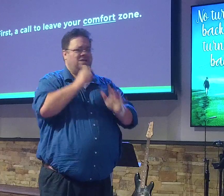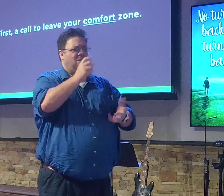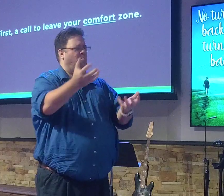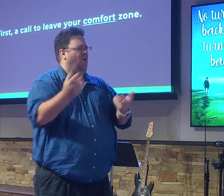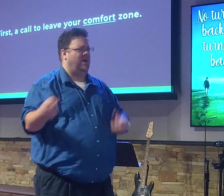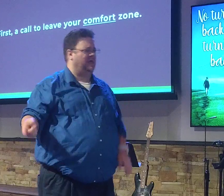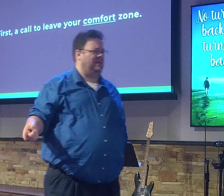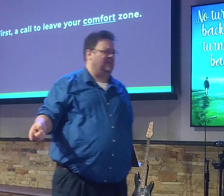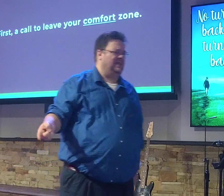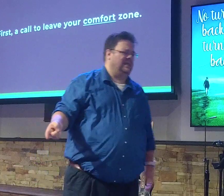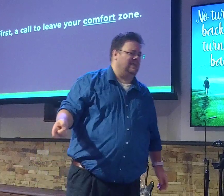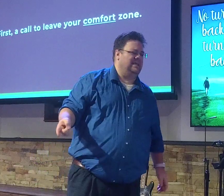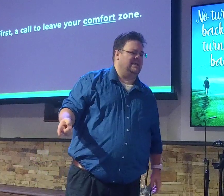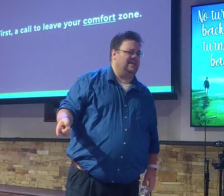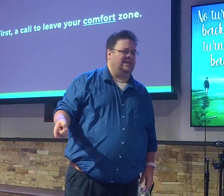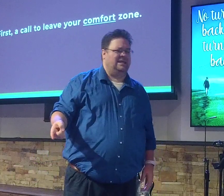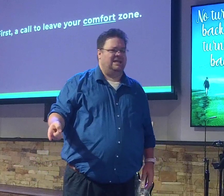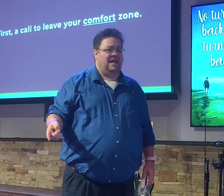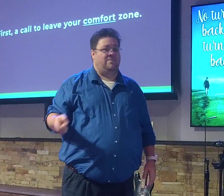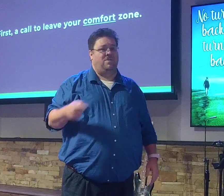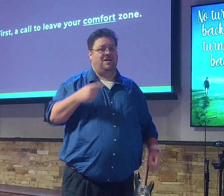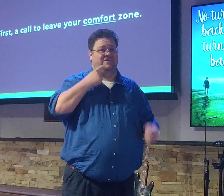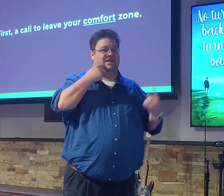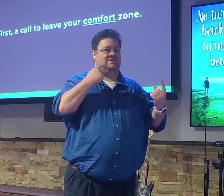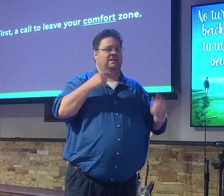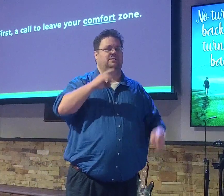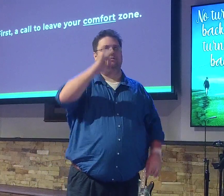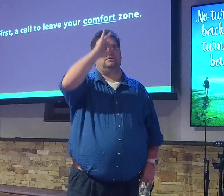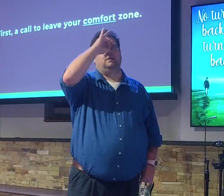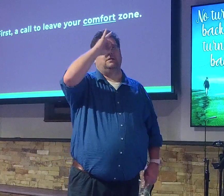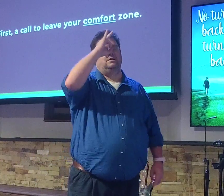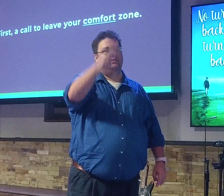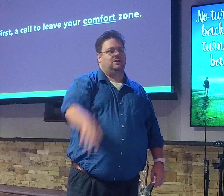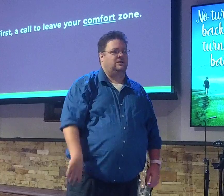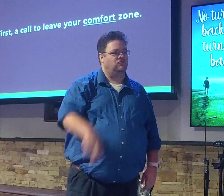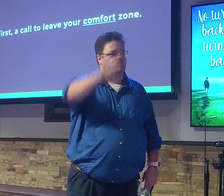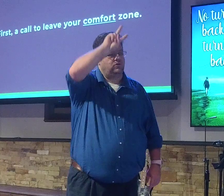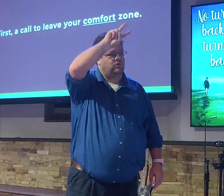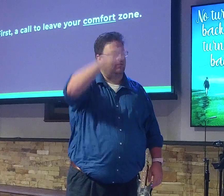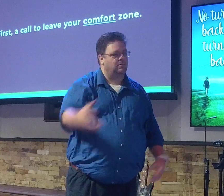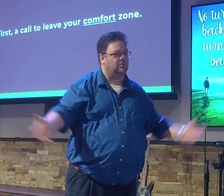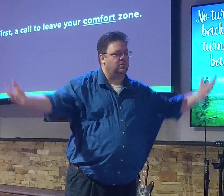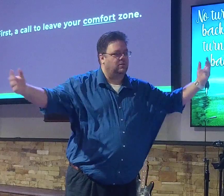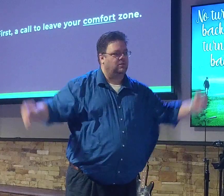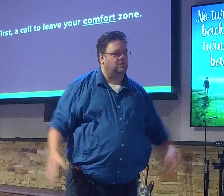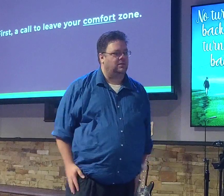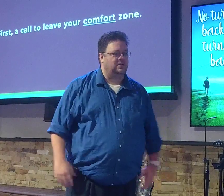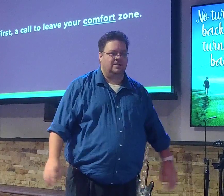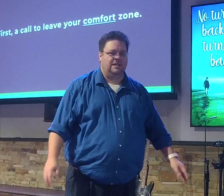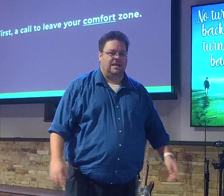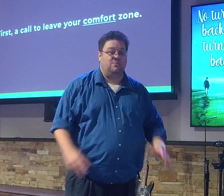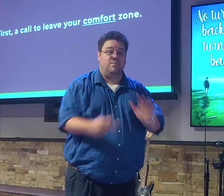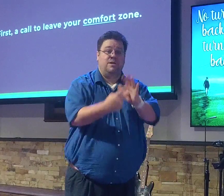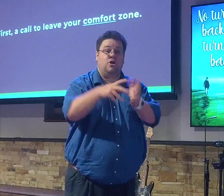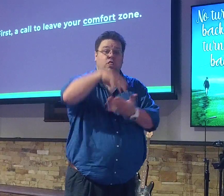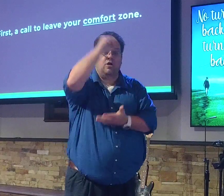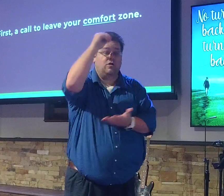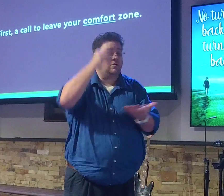And probably found to be ridiculous. And do you know what Peter learned that day, church? You know what he learned